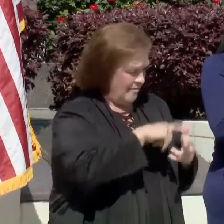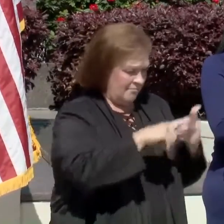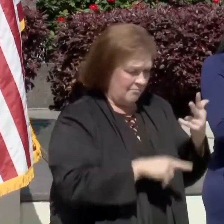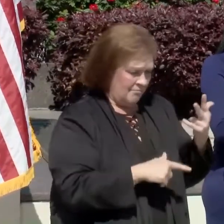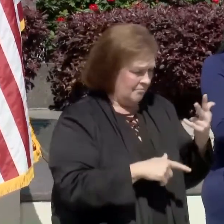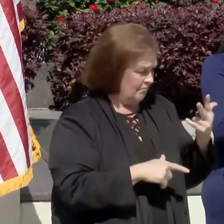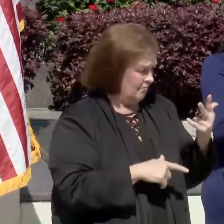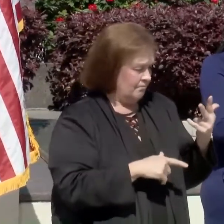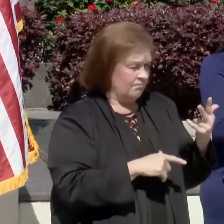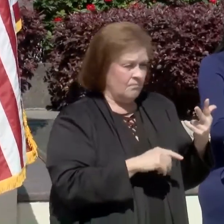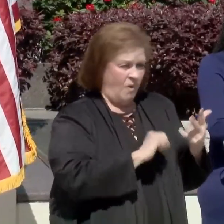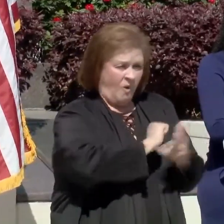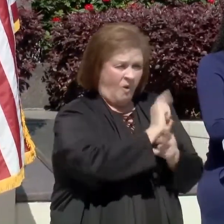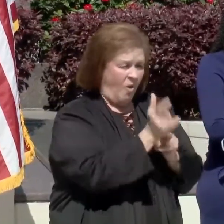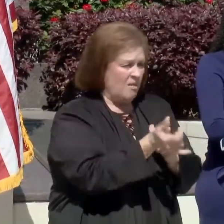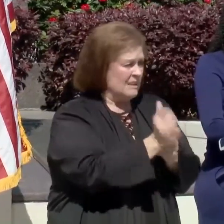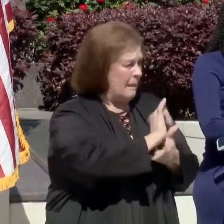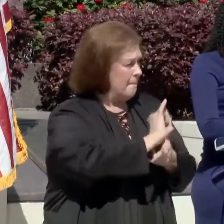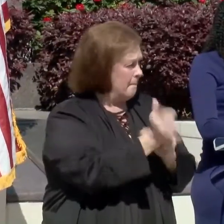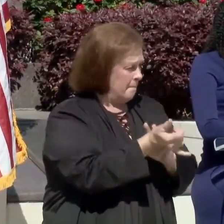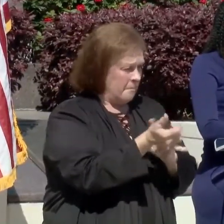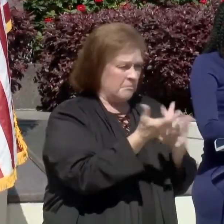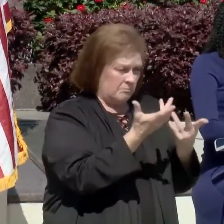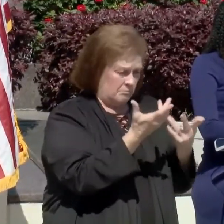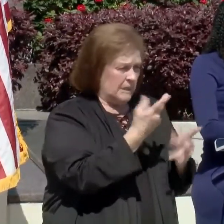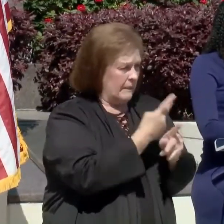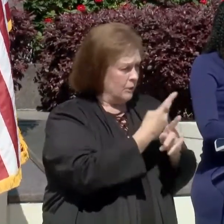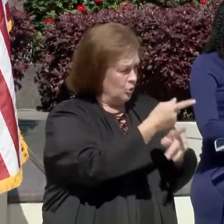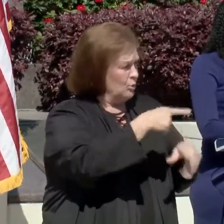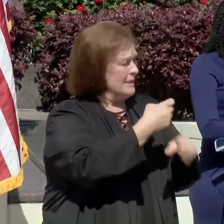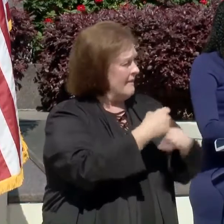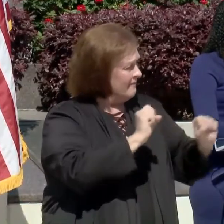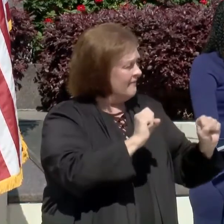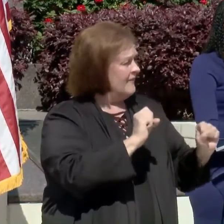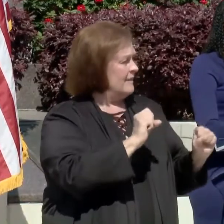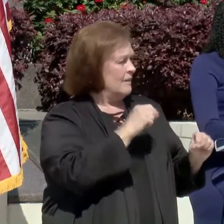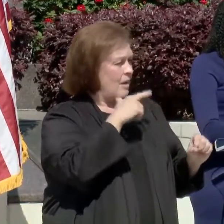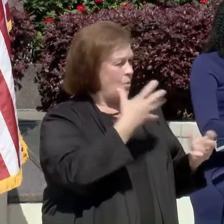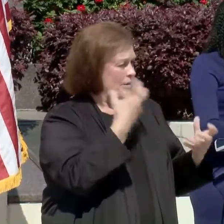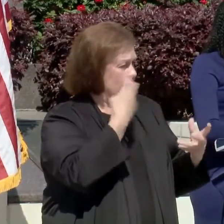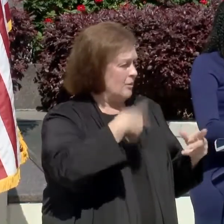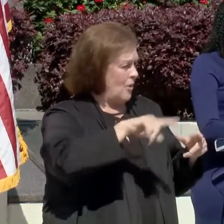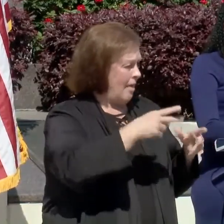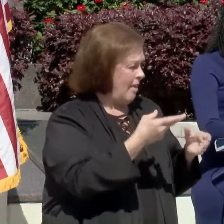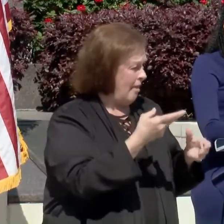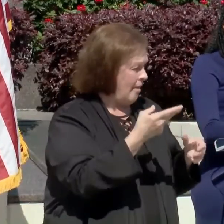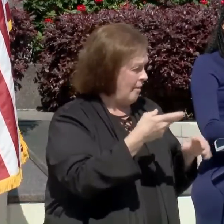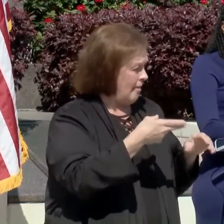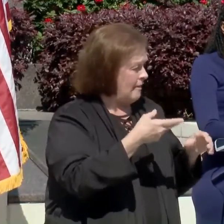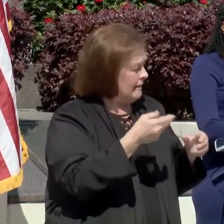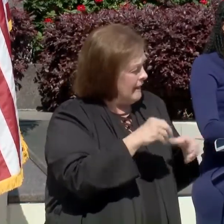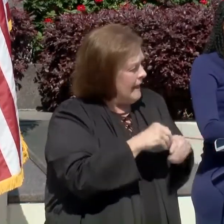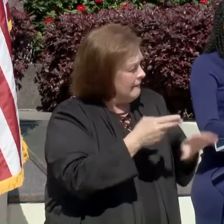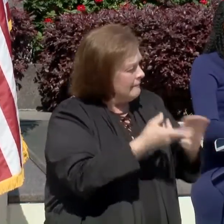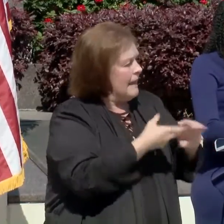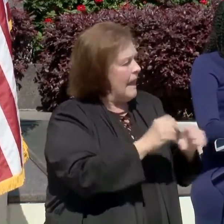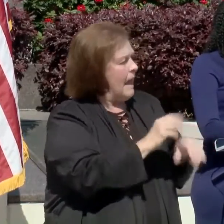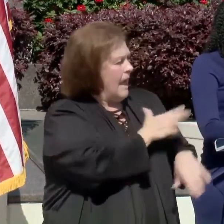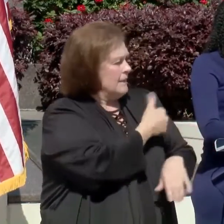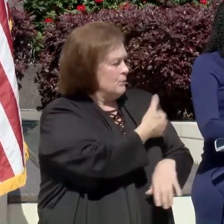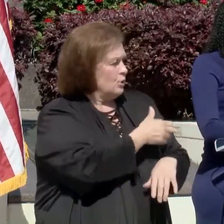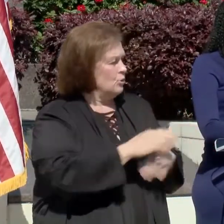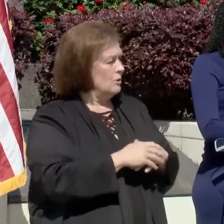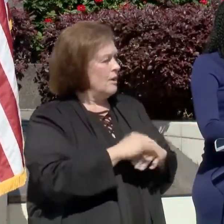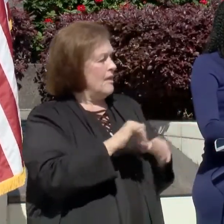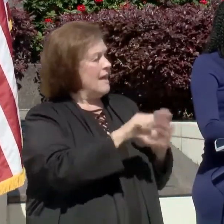work. They all keep you out the hospital and they keep you safe. From a state level, there has been a difference in the